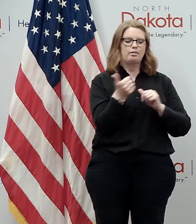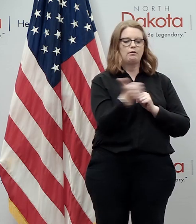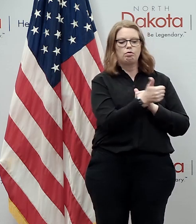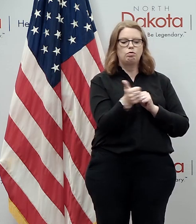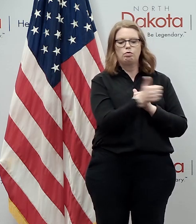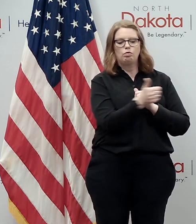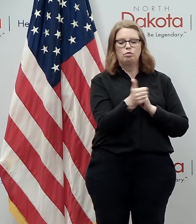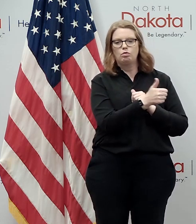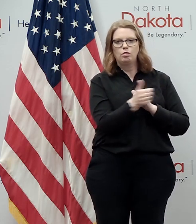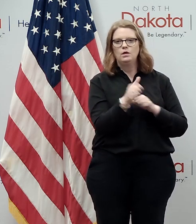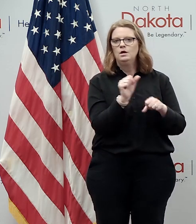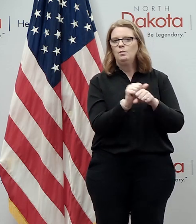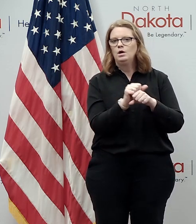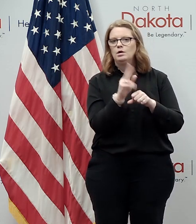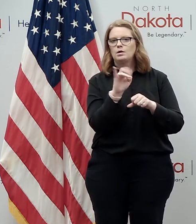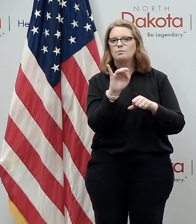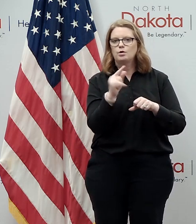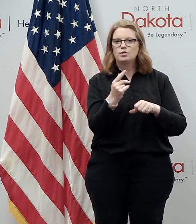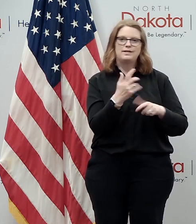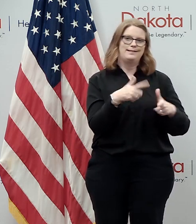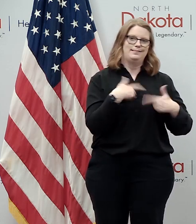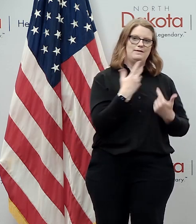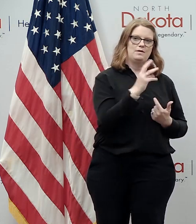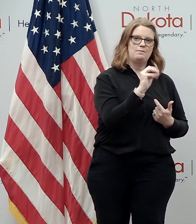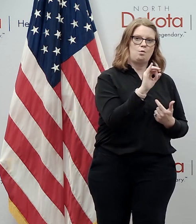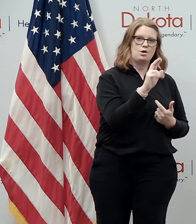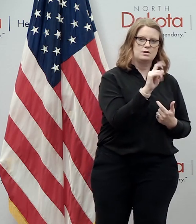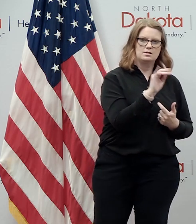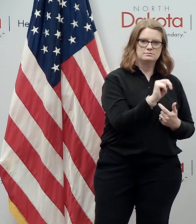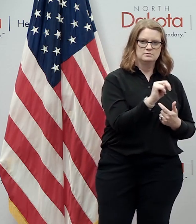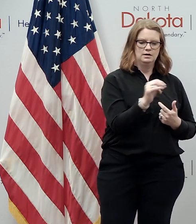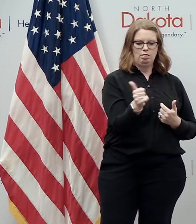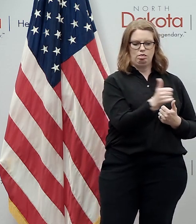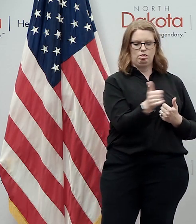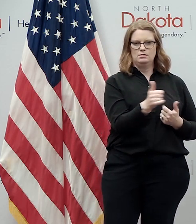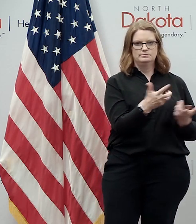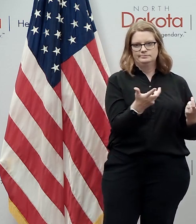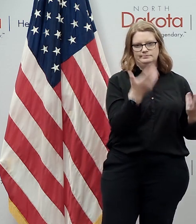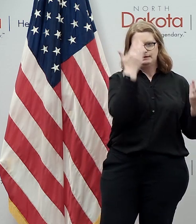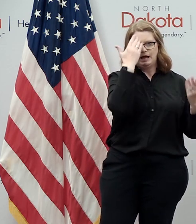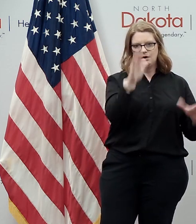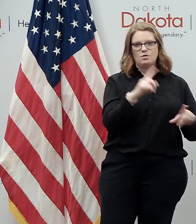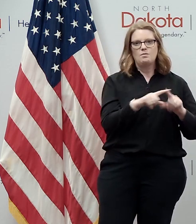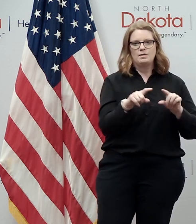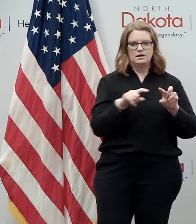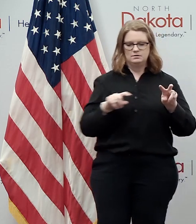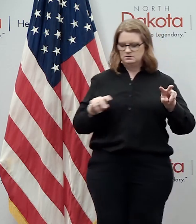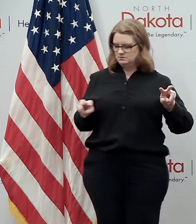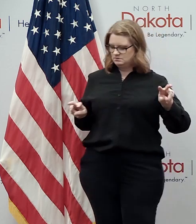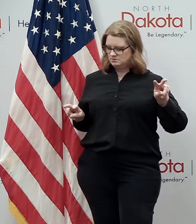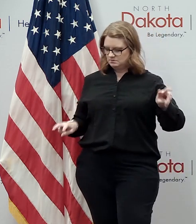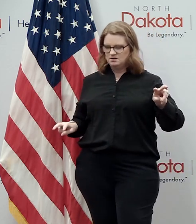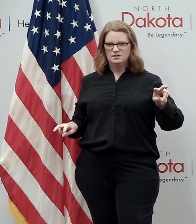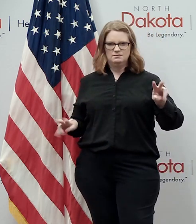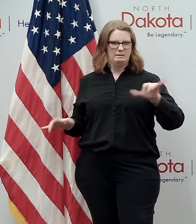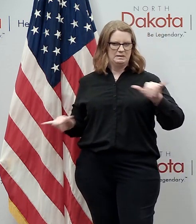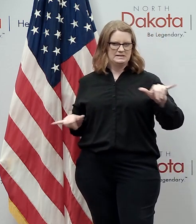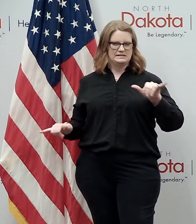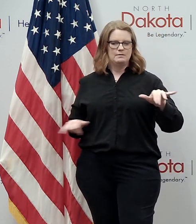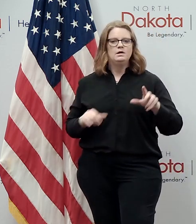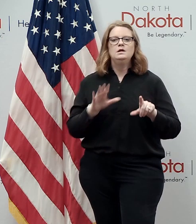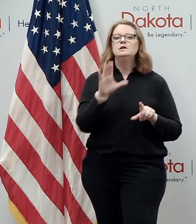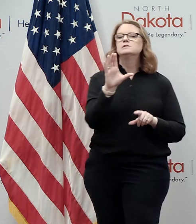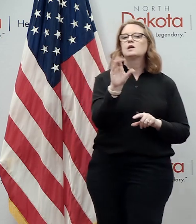and work in burley that live in or in vice versa but i i think again we we when we counties are useful for at some